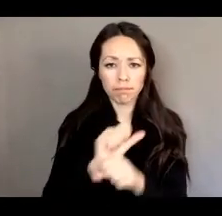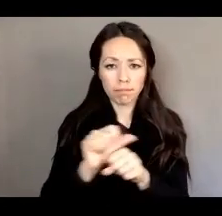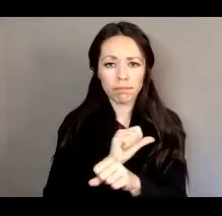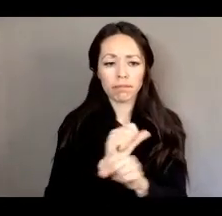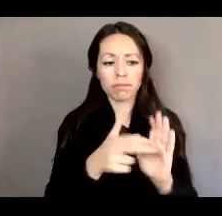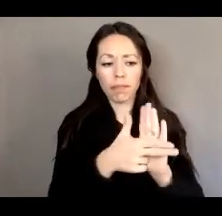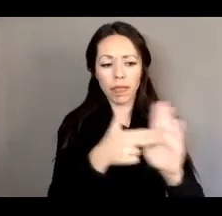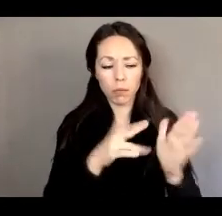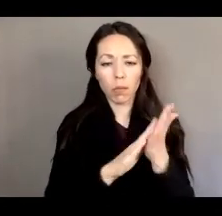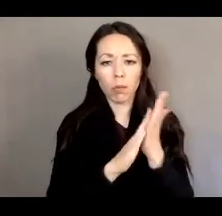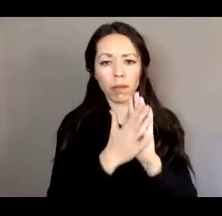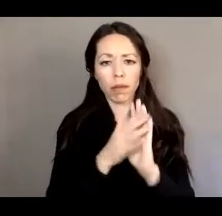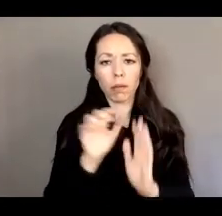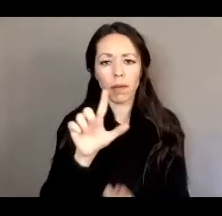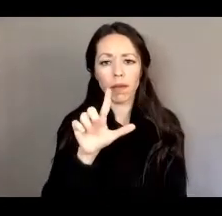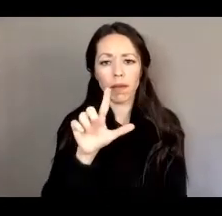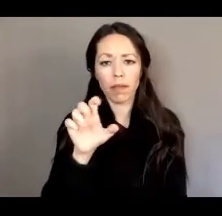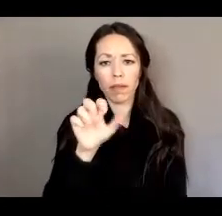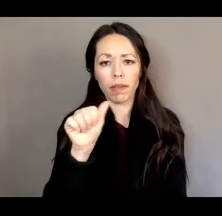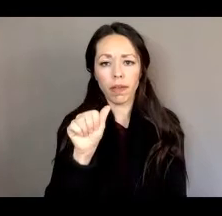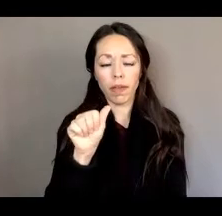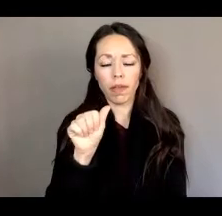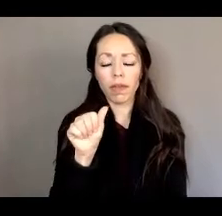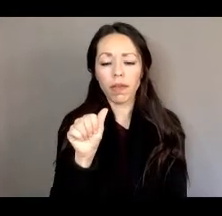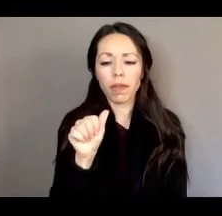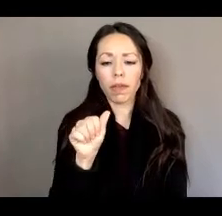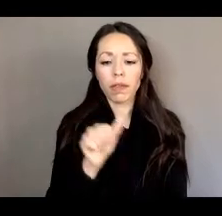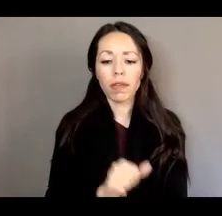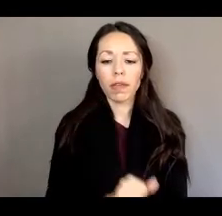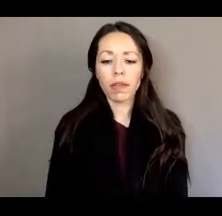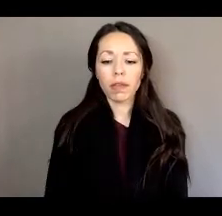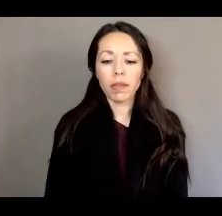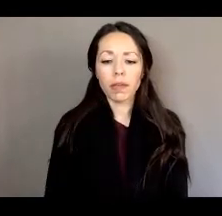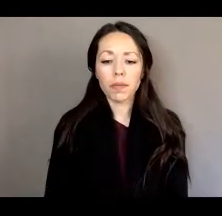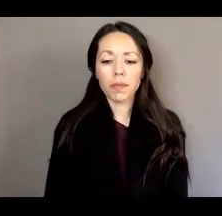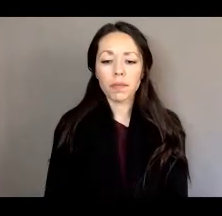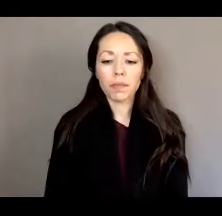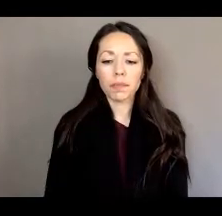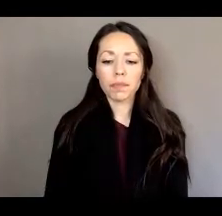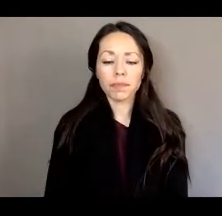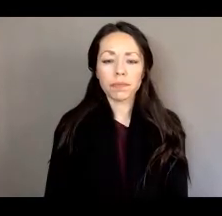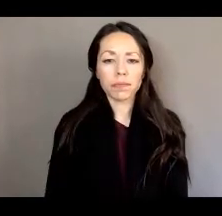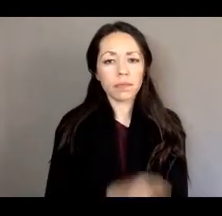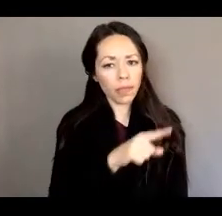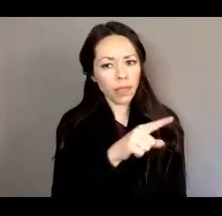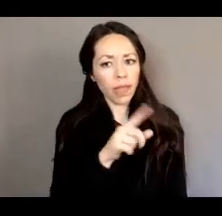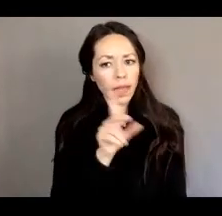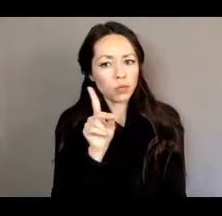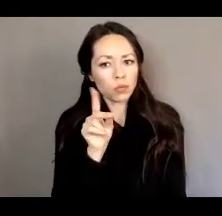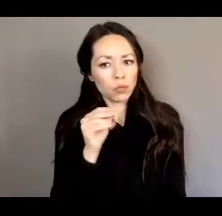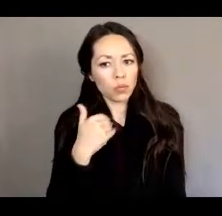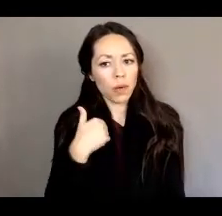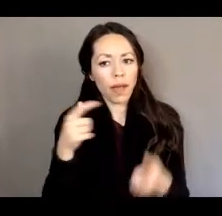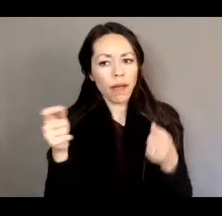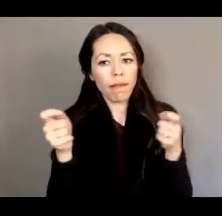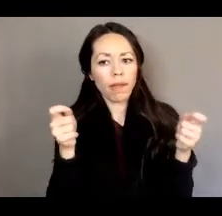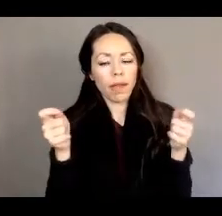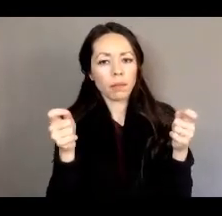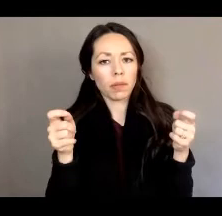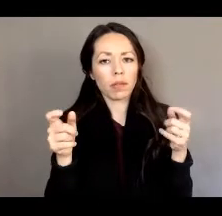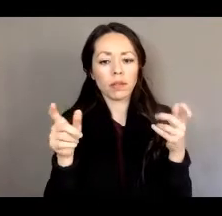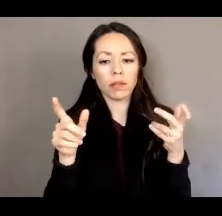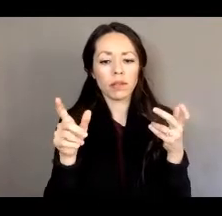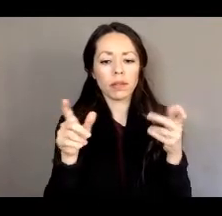LEA since they have the, um, administrative control, uh, and